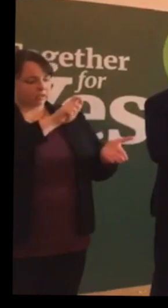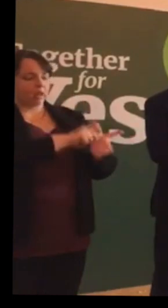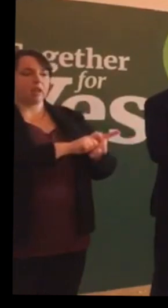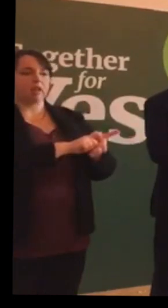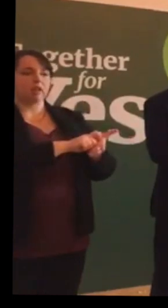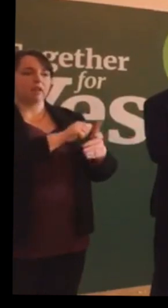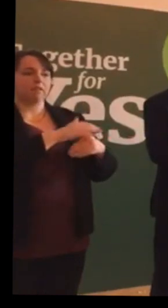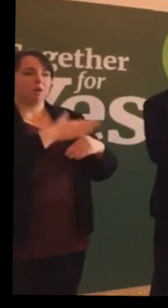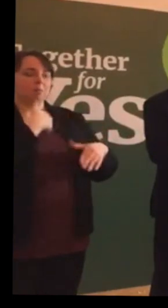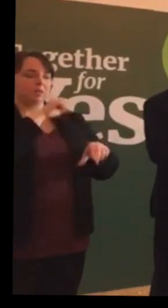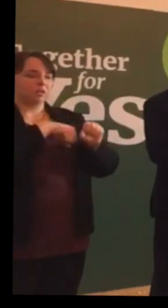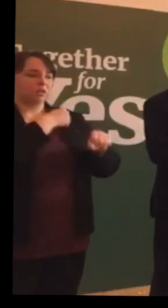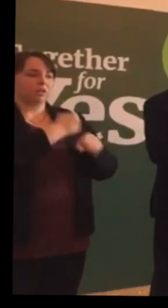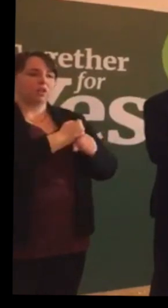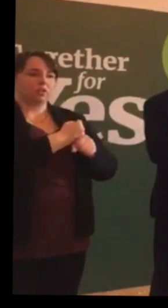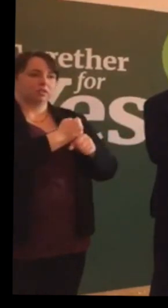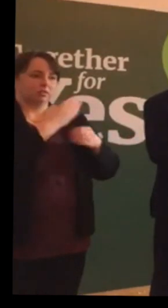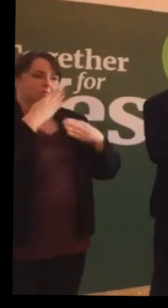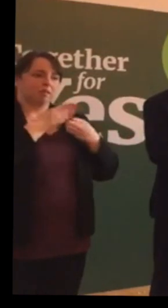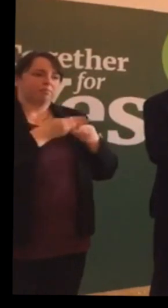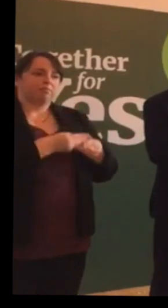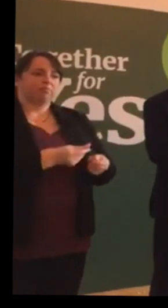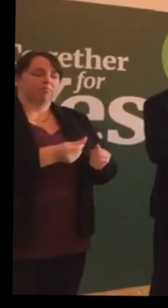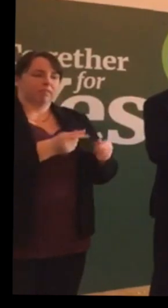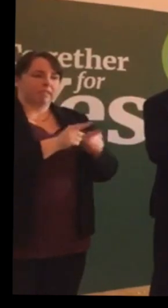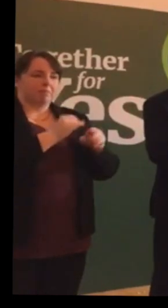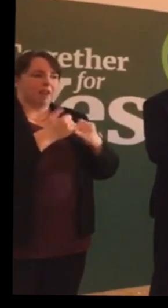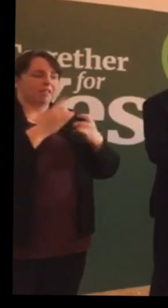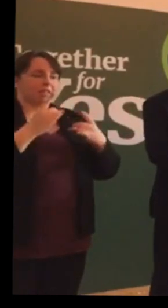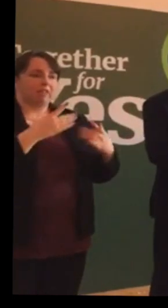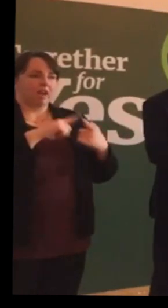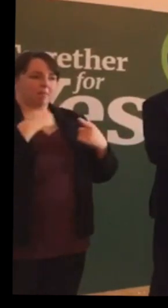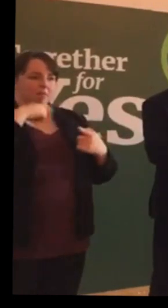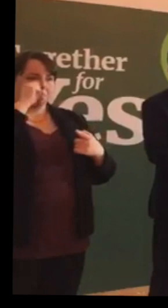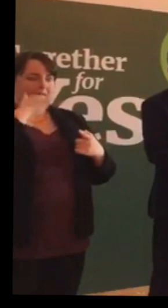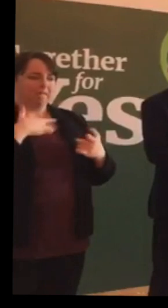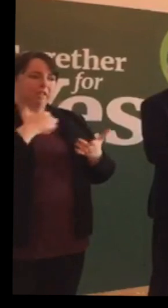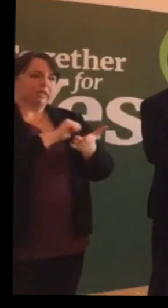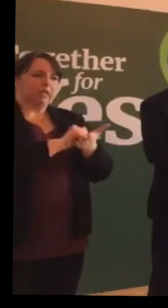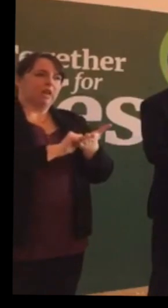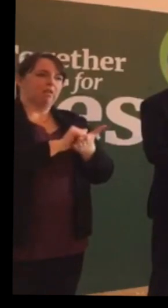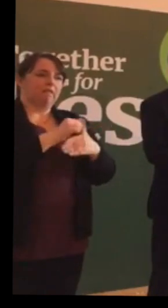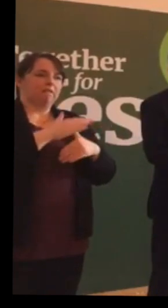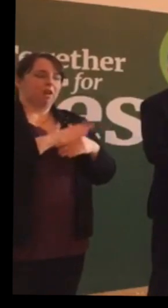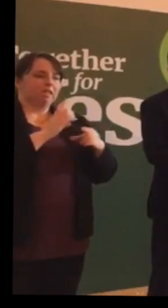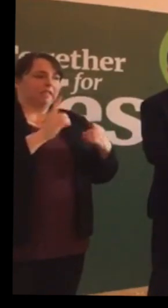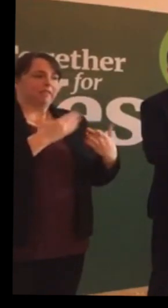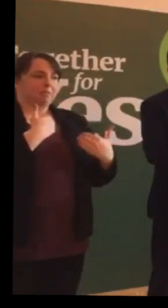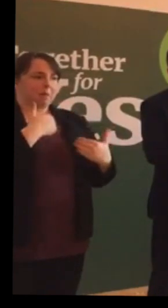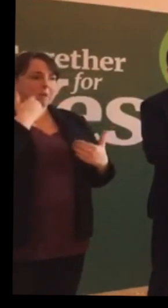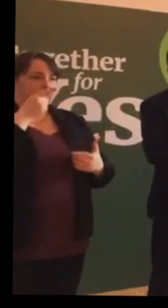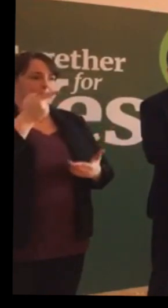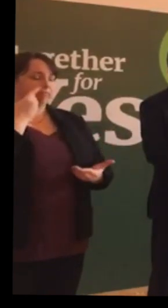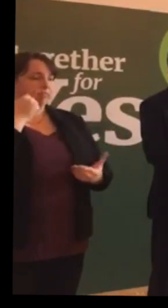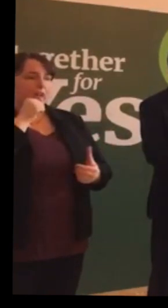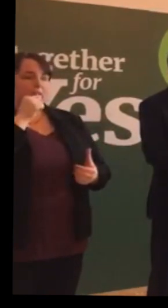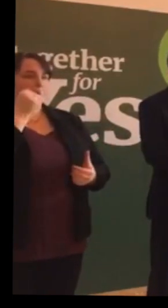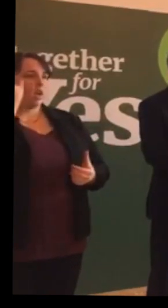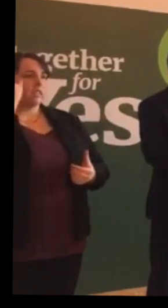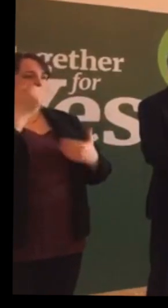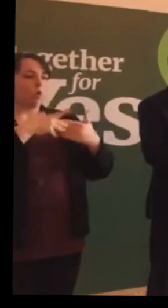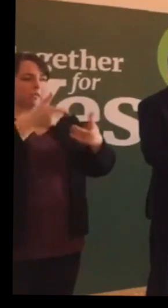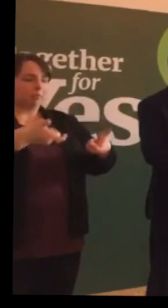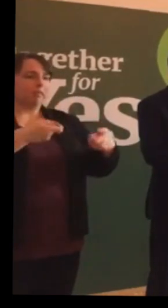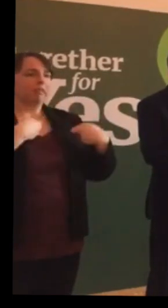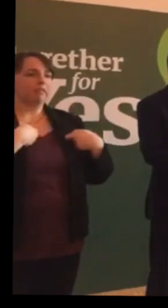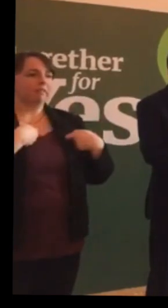remains like I would for any other delivery. And I actually remember feeling sorry for the delivery man because he clearly had no idea what he was handing over